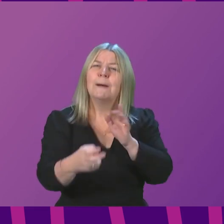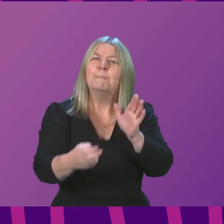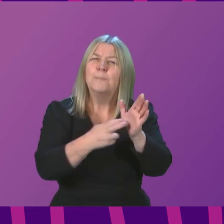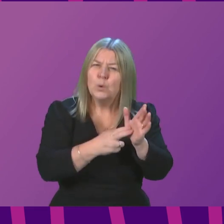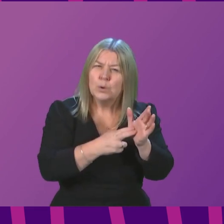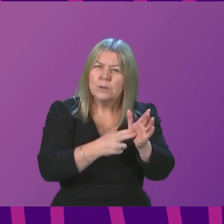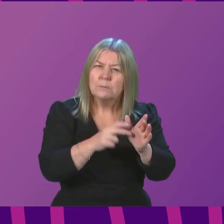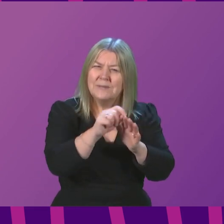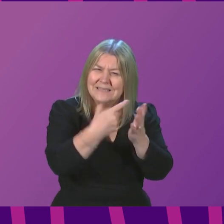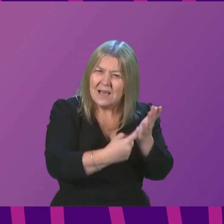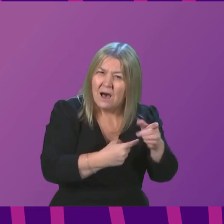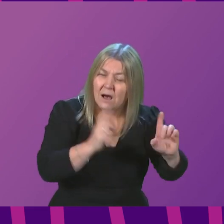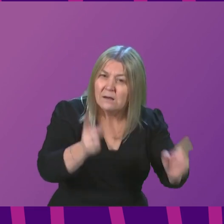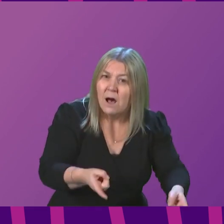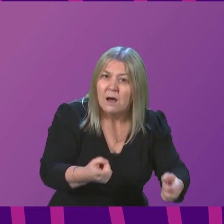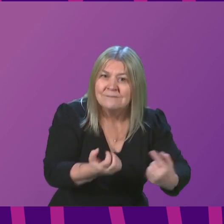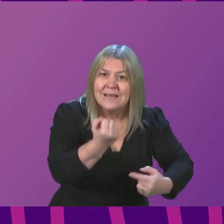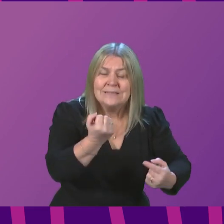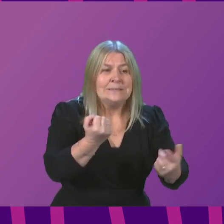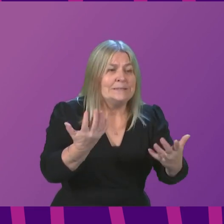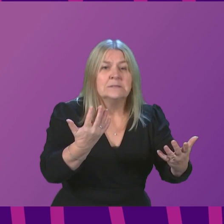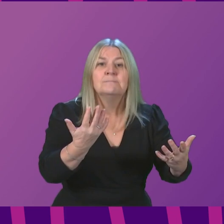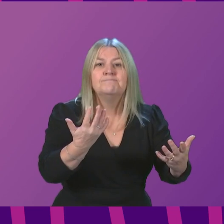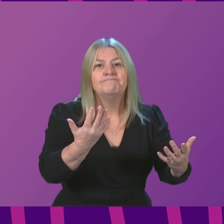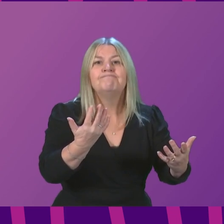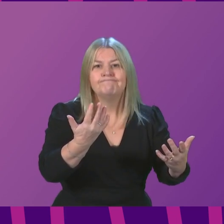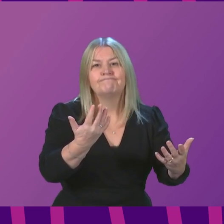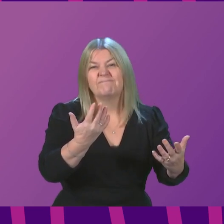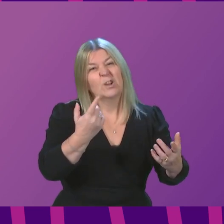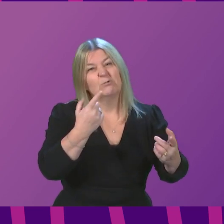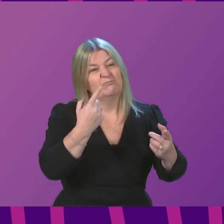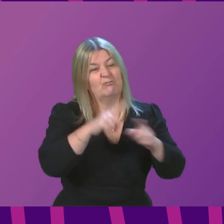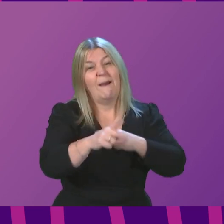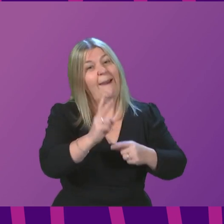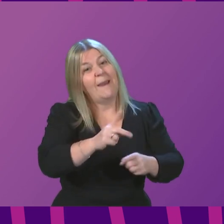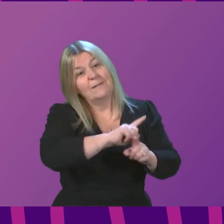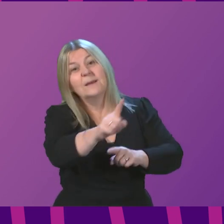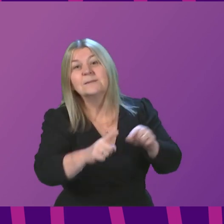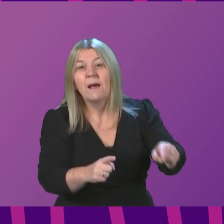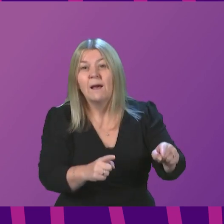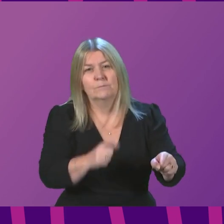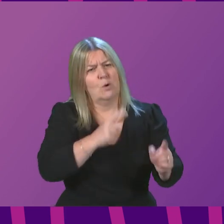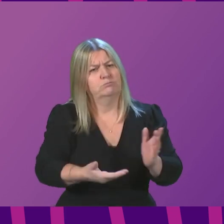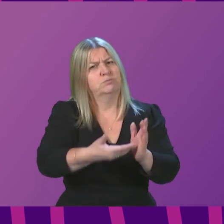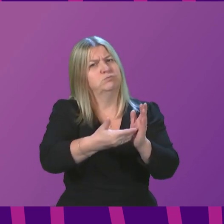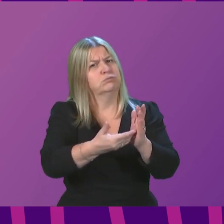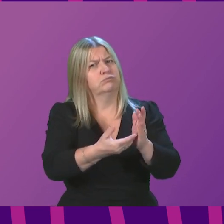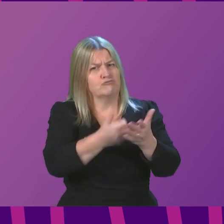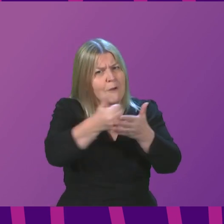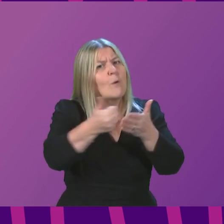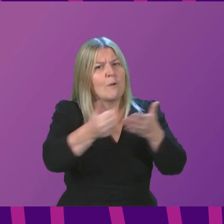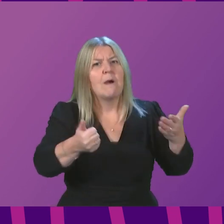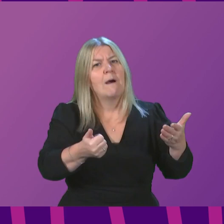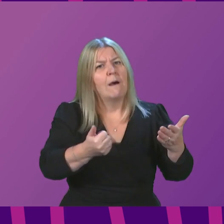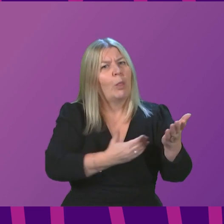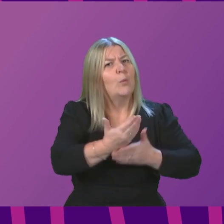and cannot find a slot in a location, you can get to do try again later. Additional PCR slots are released throughout